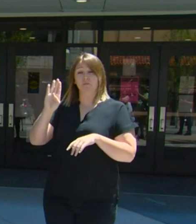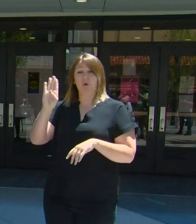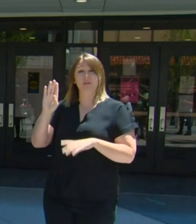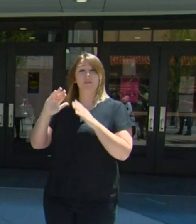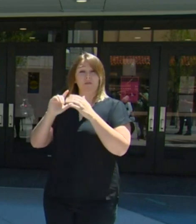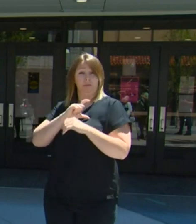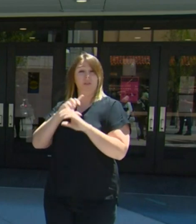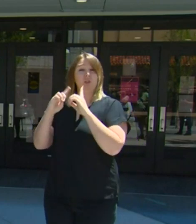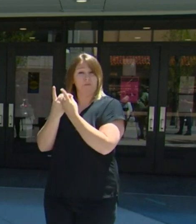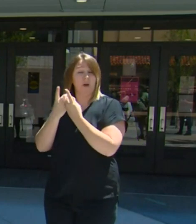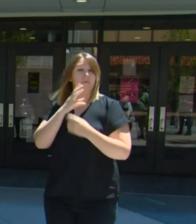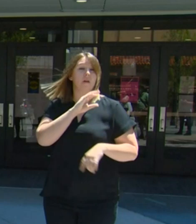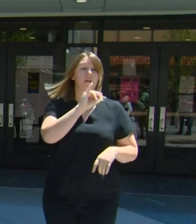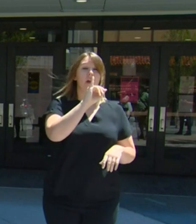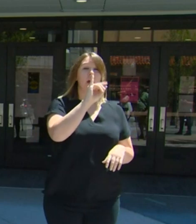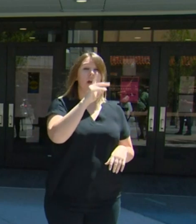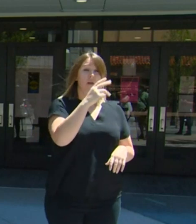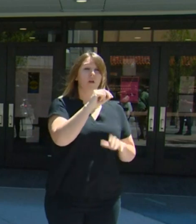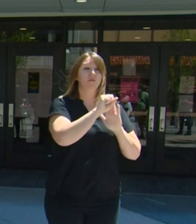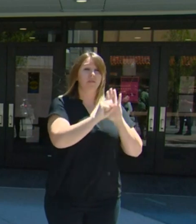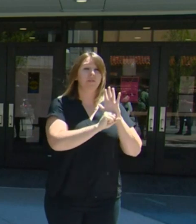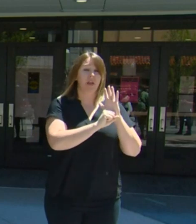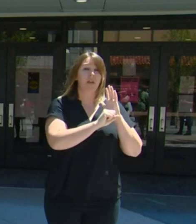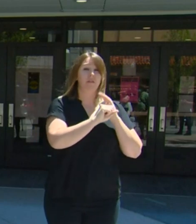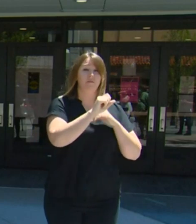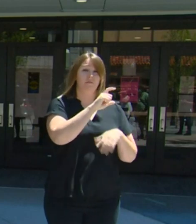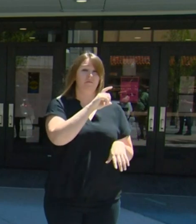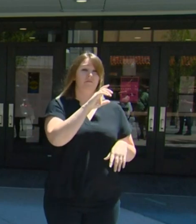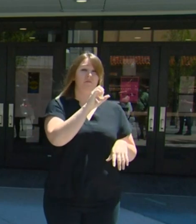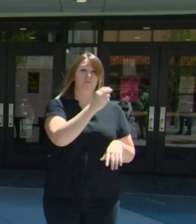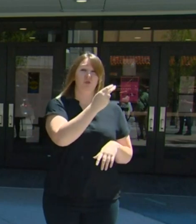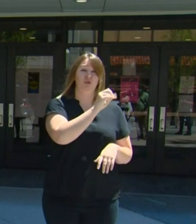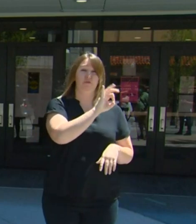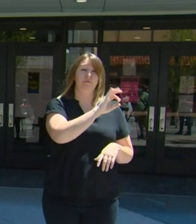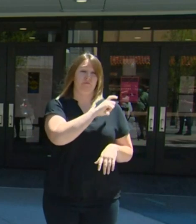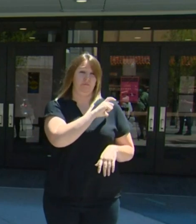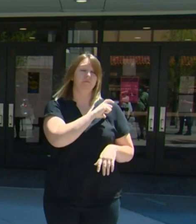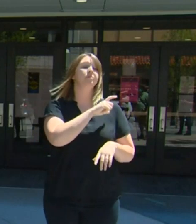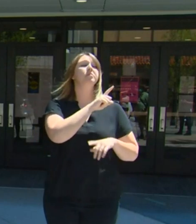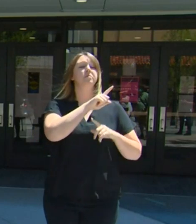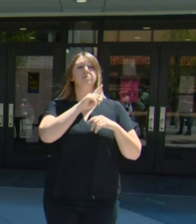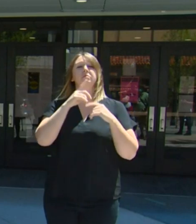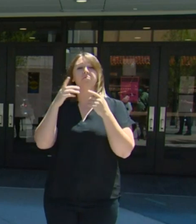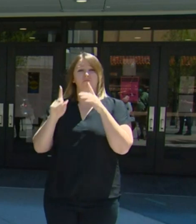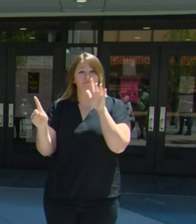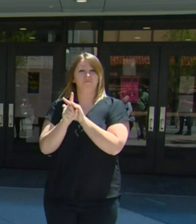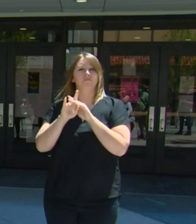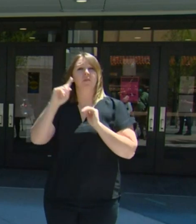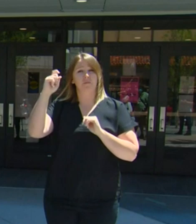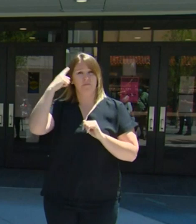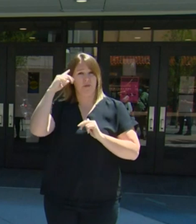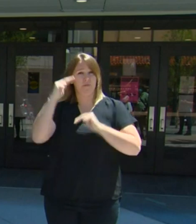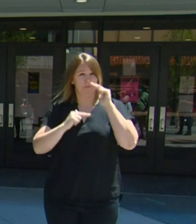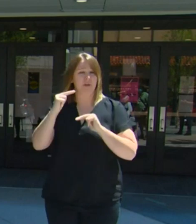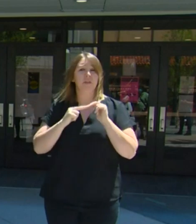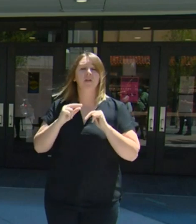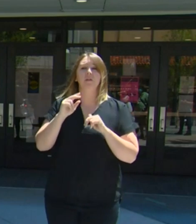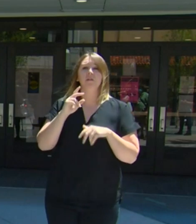the State Capitol not only to support and protect everyone's right to speak but to listen to their messages as well.